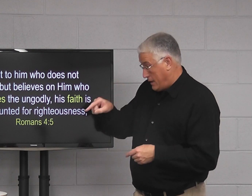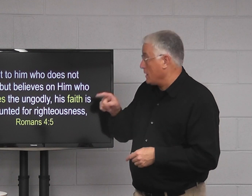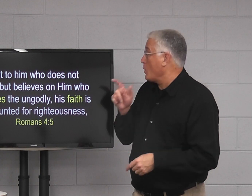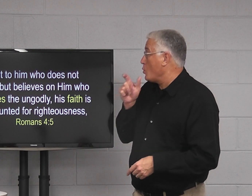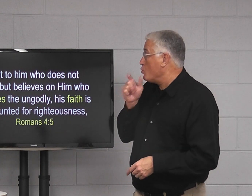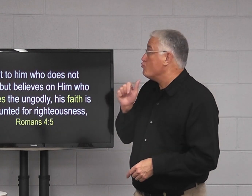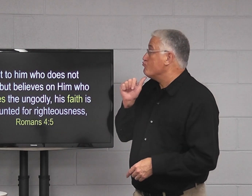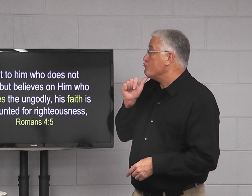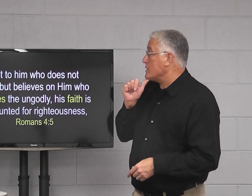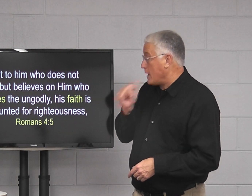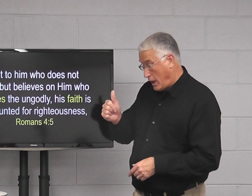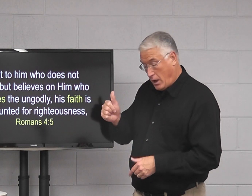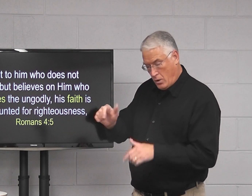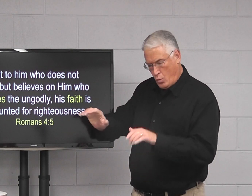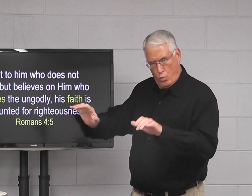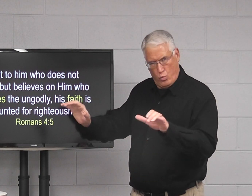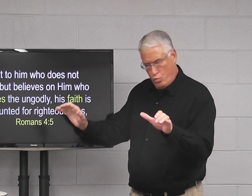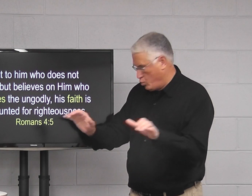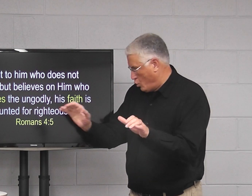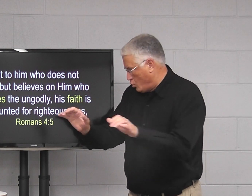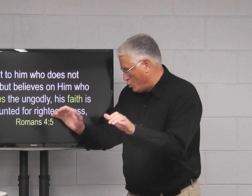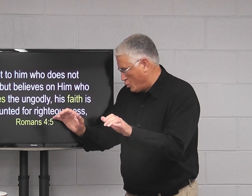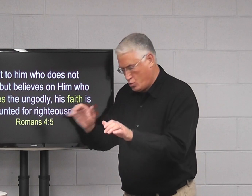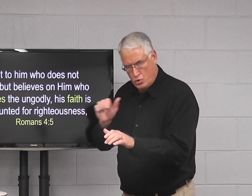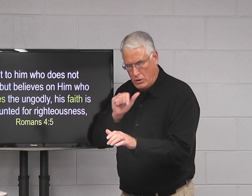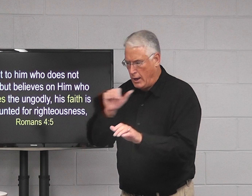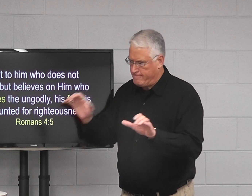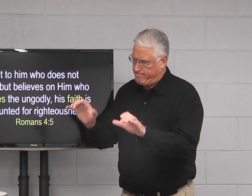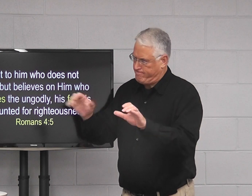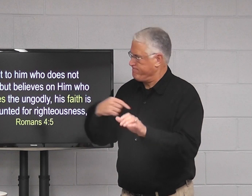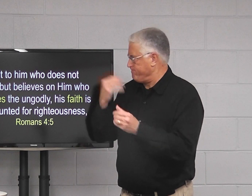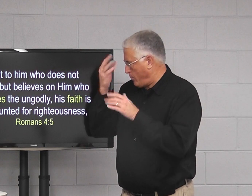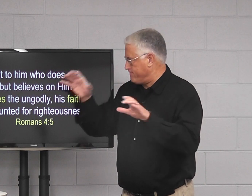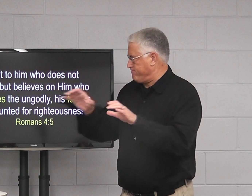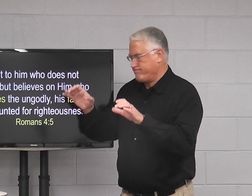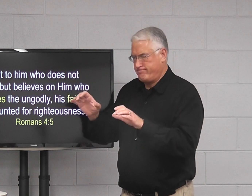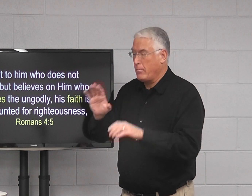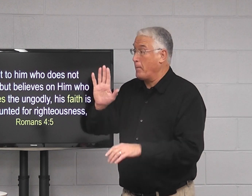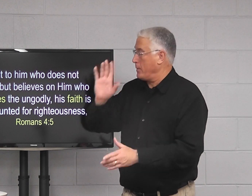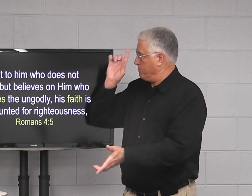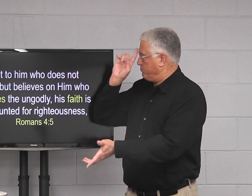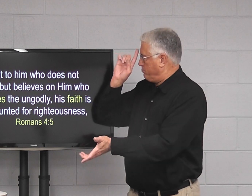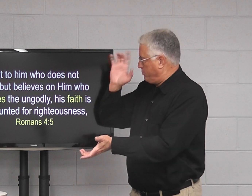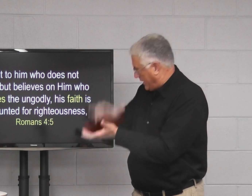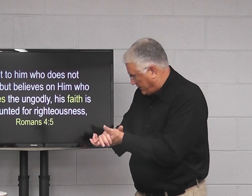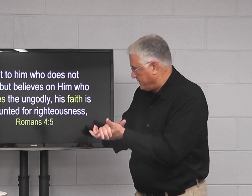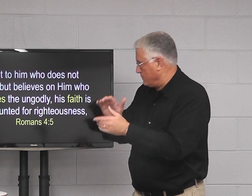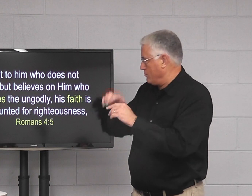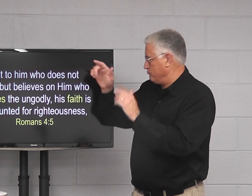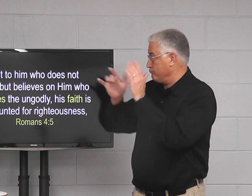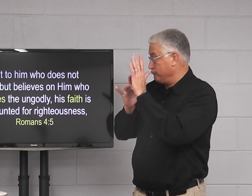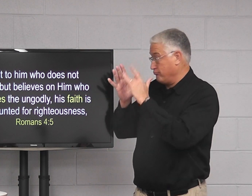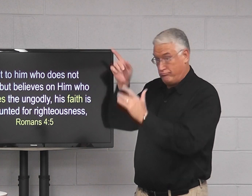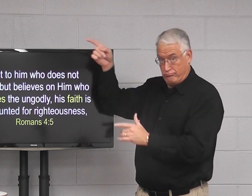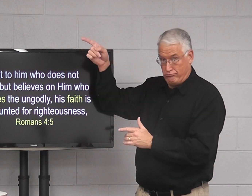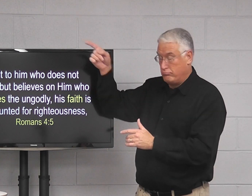to him who does not work, or doesn't do, but believes on him